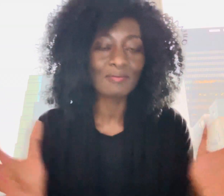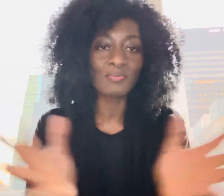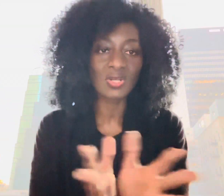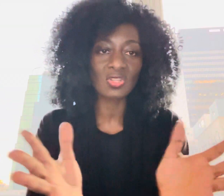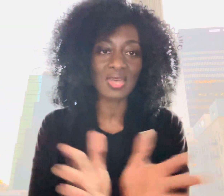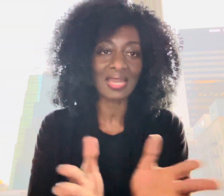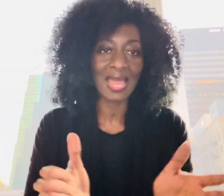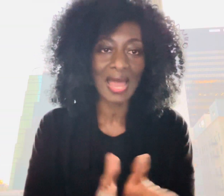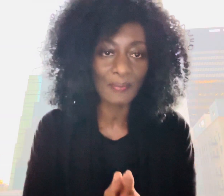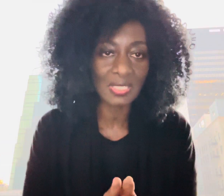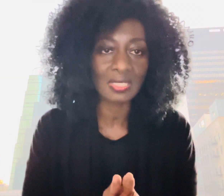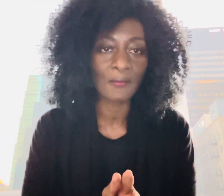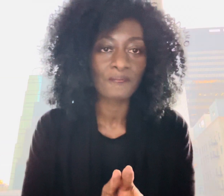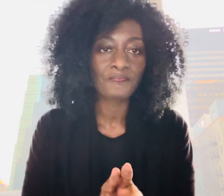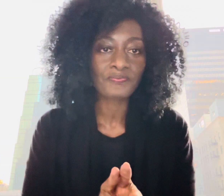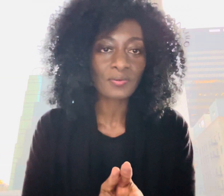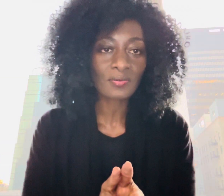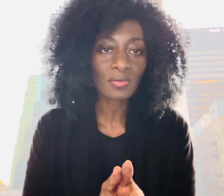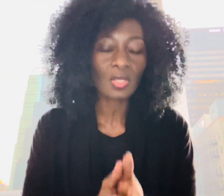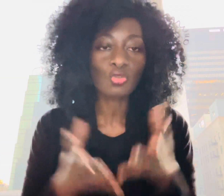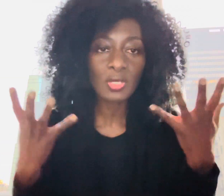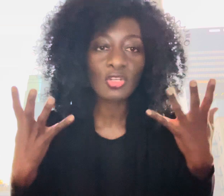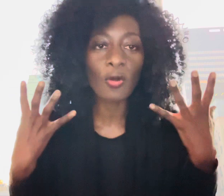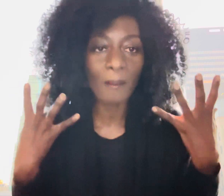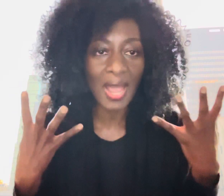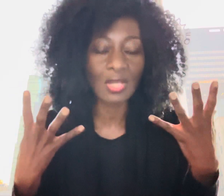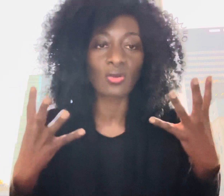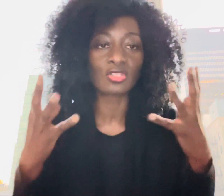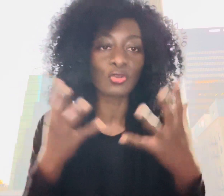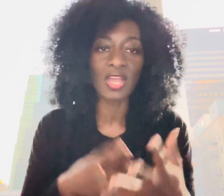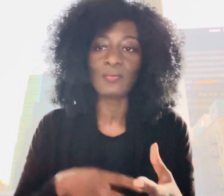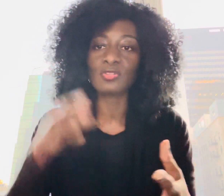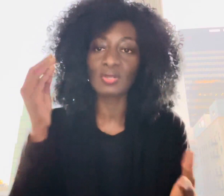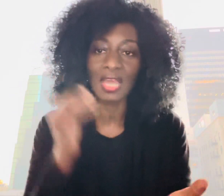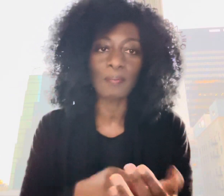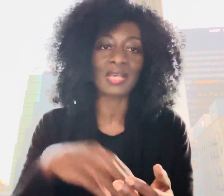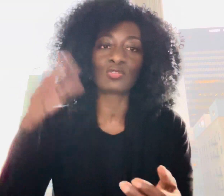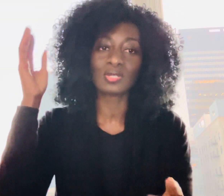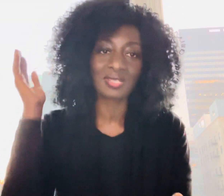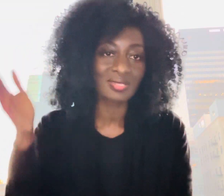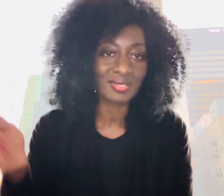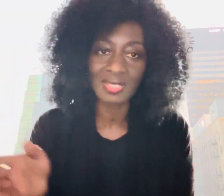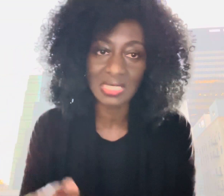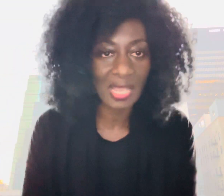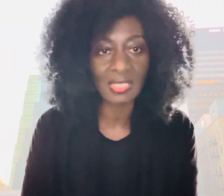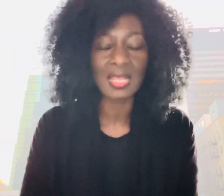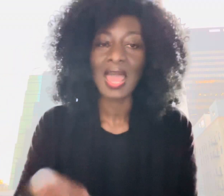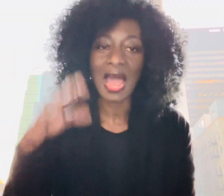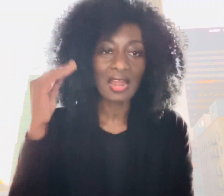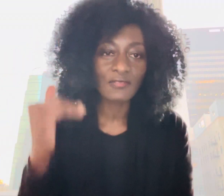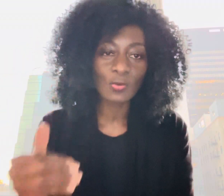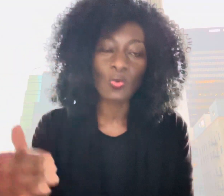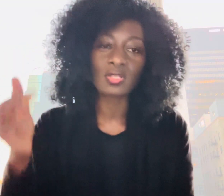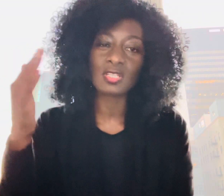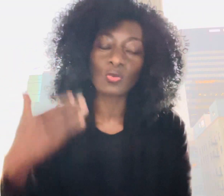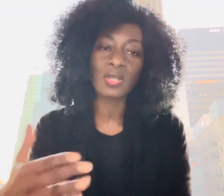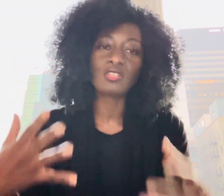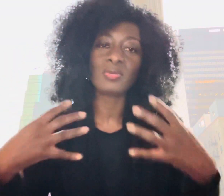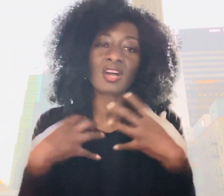build that habit tweak your mind until you're able to get past those 66 days and afterwards it's going to become